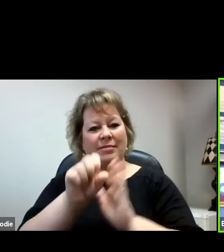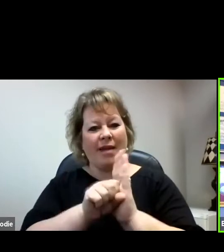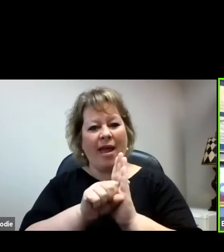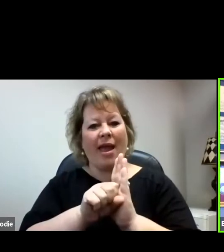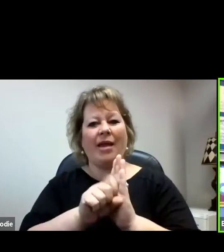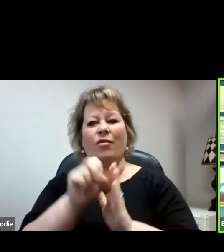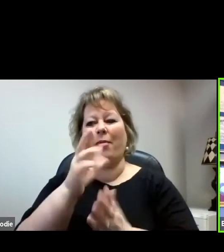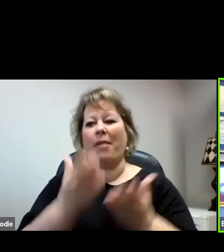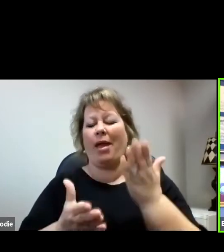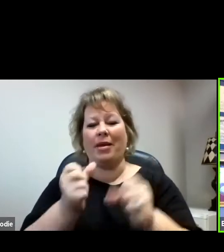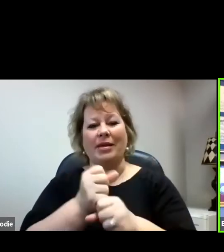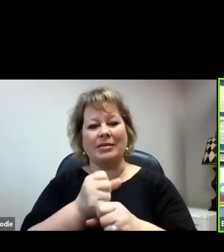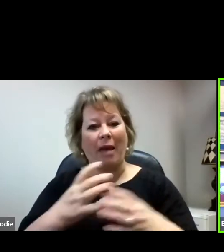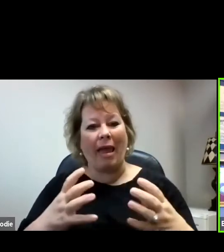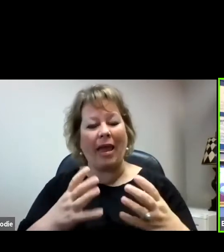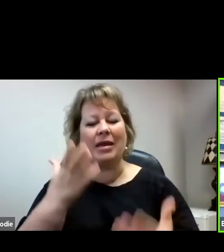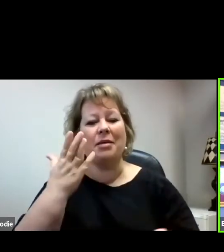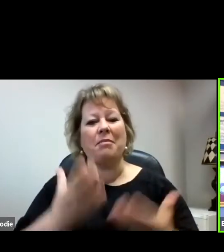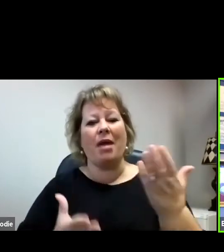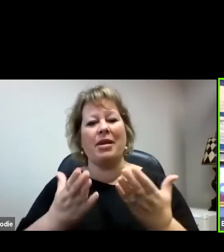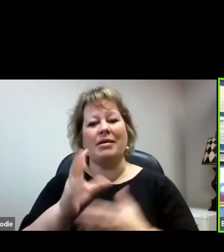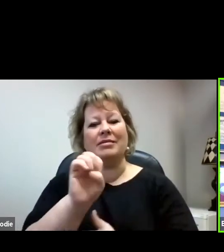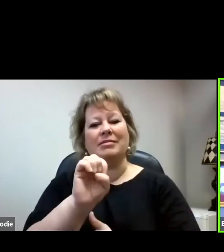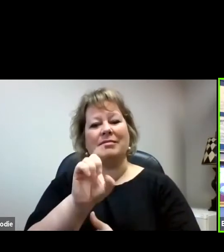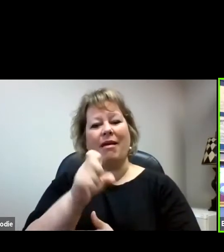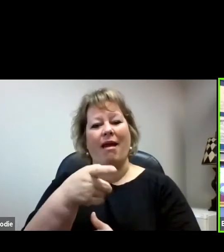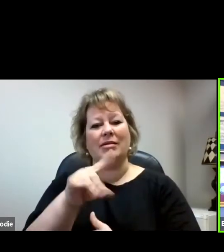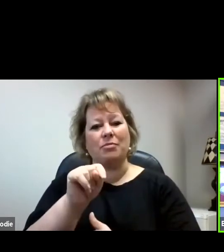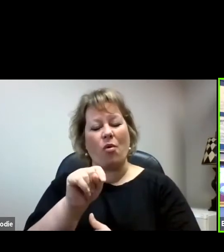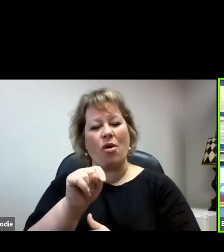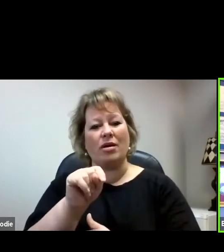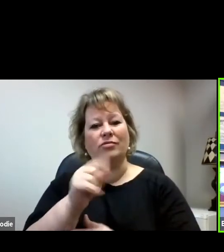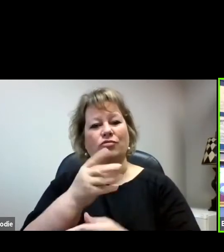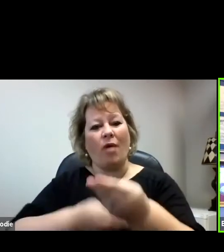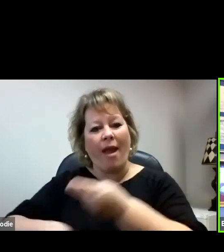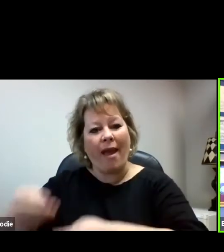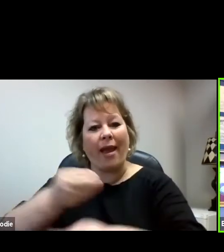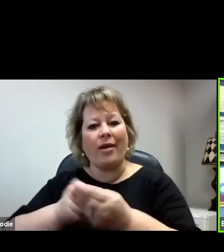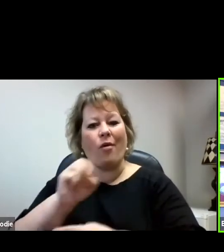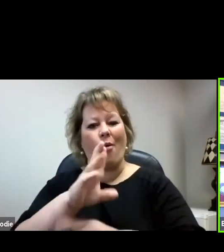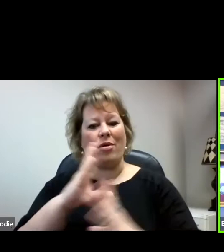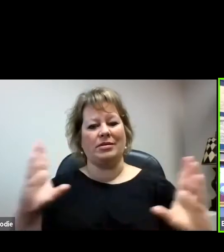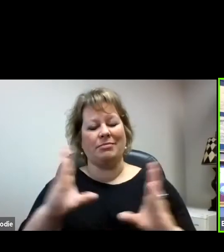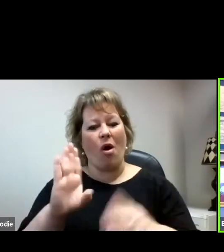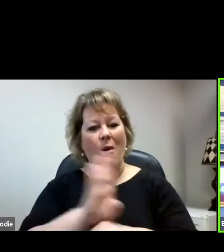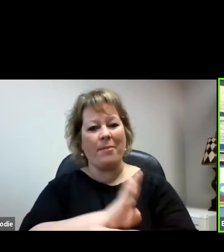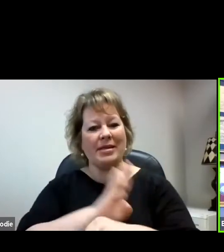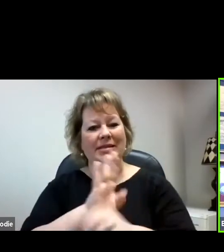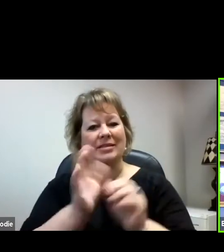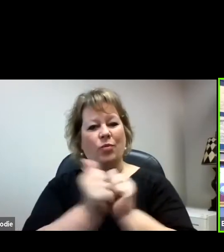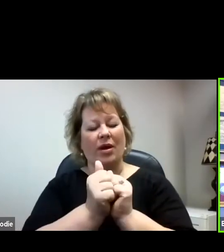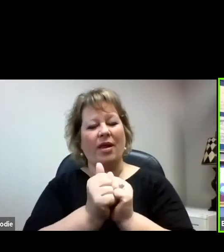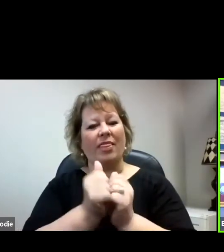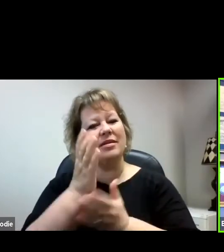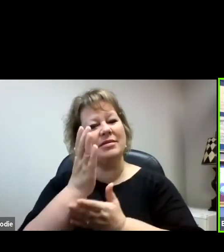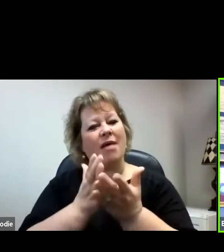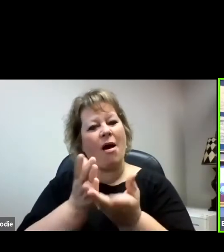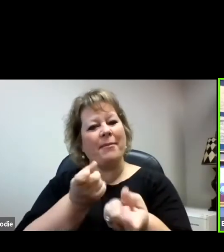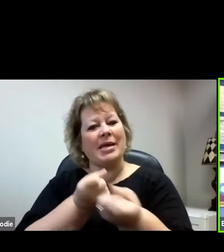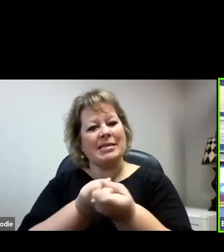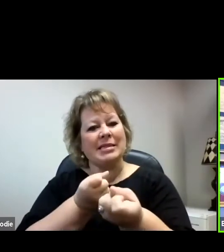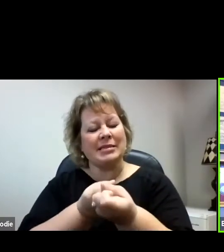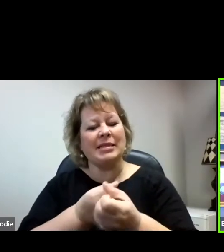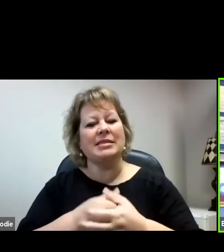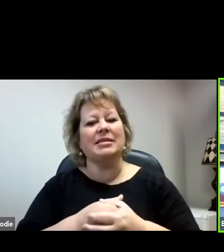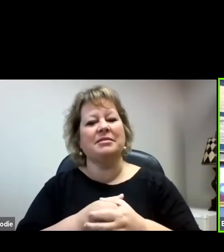perhaps it's with export trade or if it's a small business with various assistance in those areas and those kinds of things